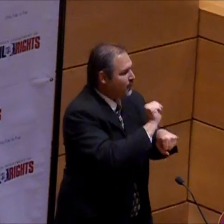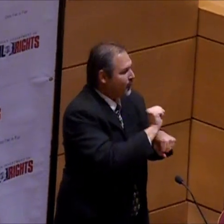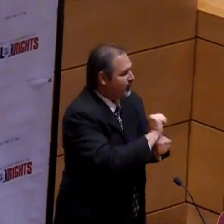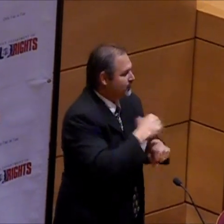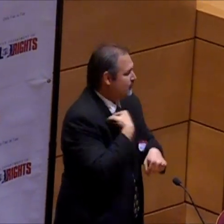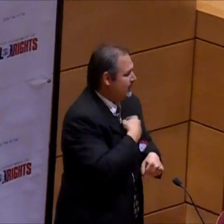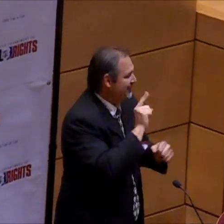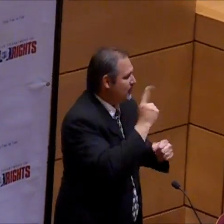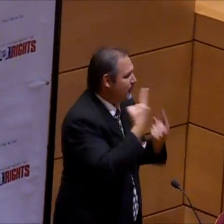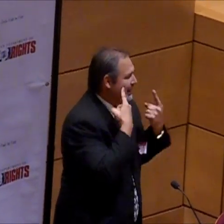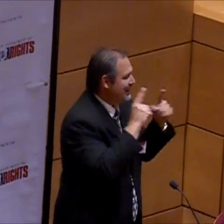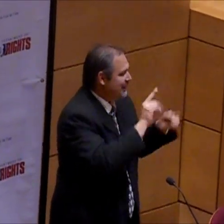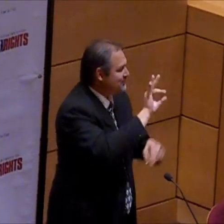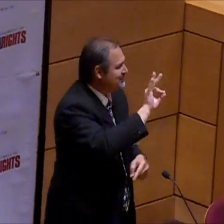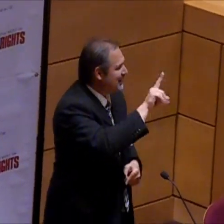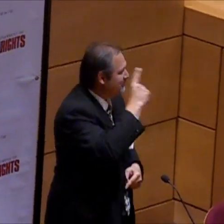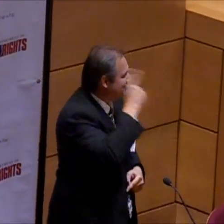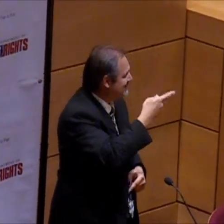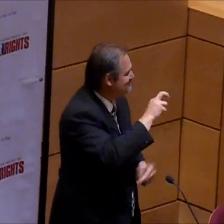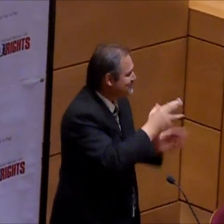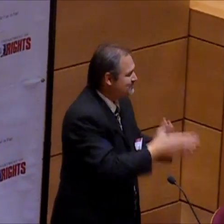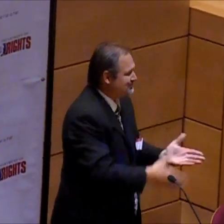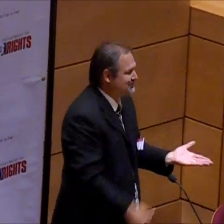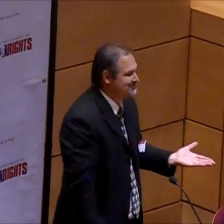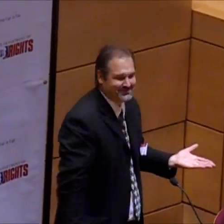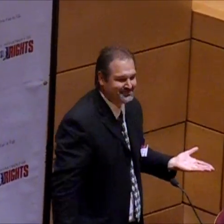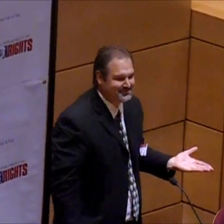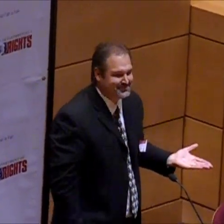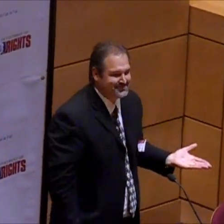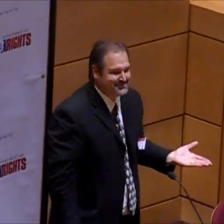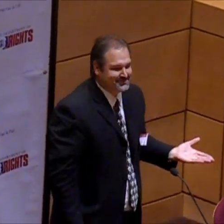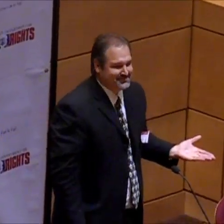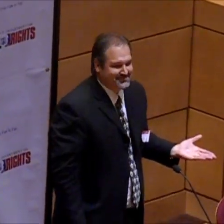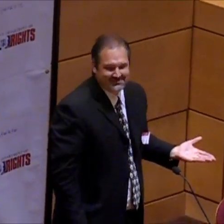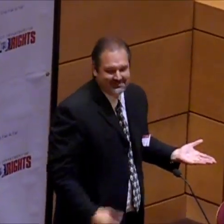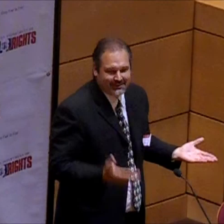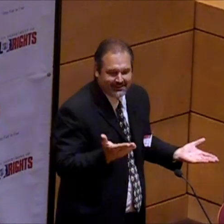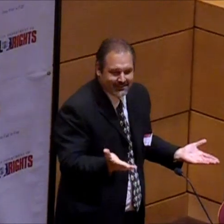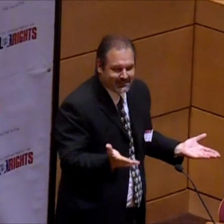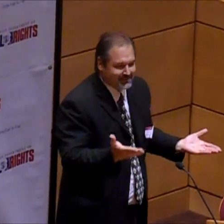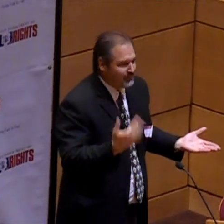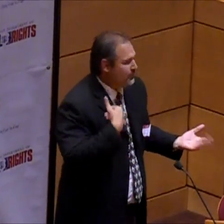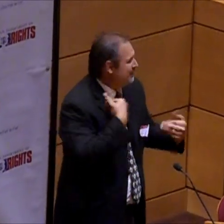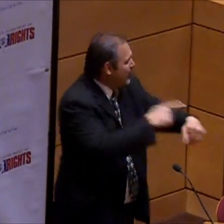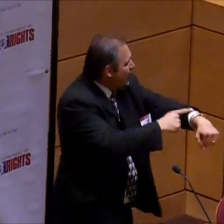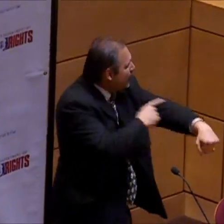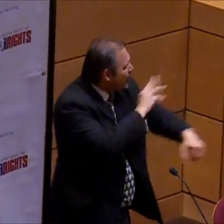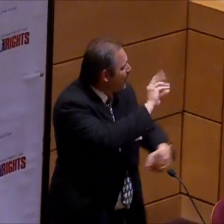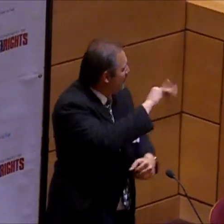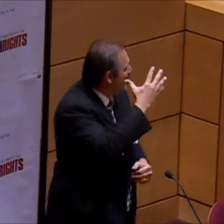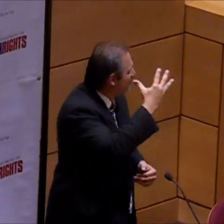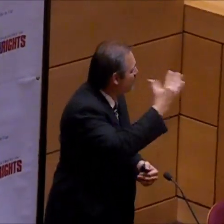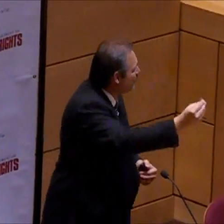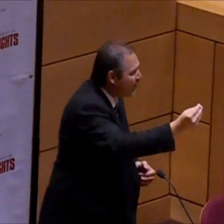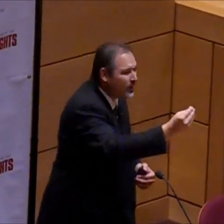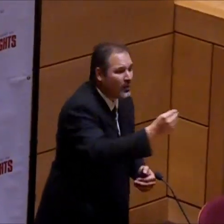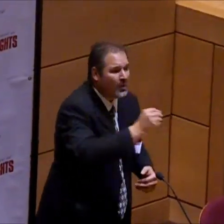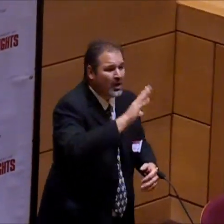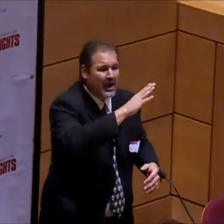132 years' worth of work, and we've only accomplished $0.91 per person. Really? We have a long